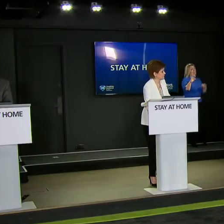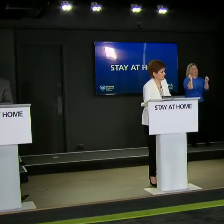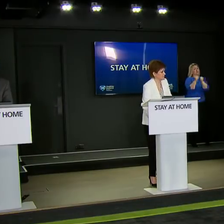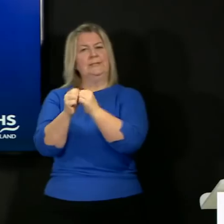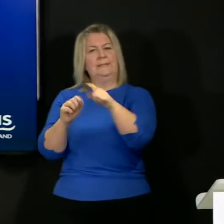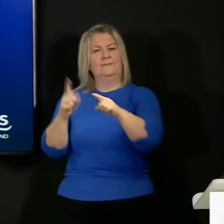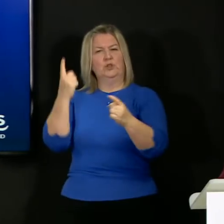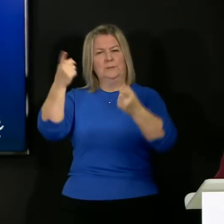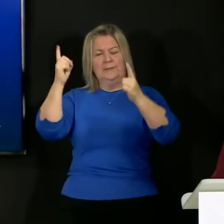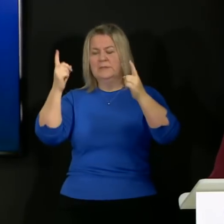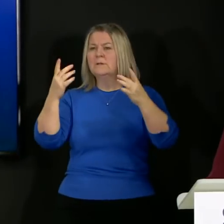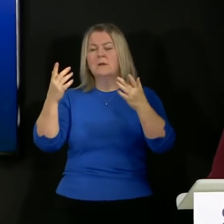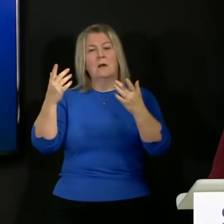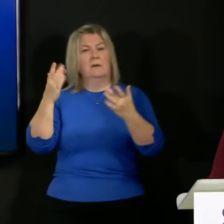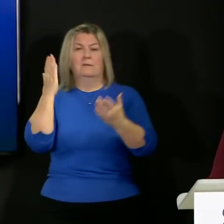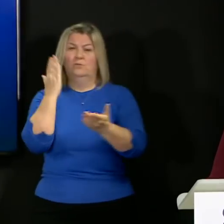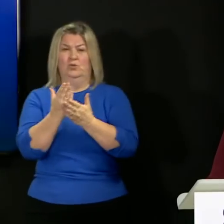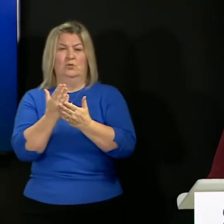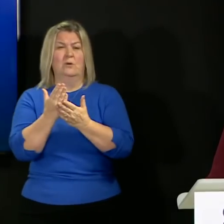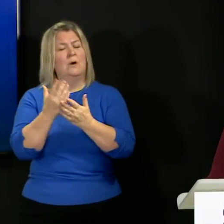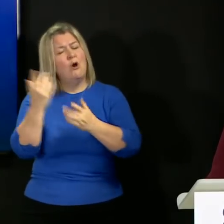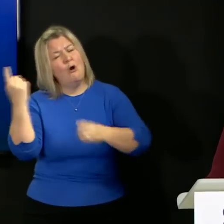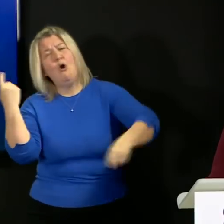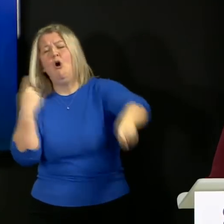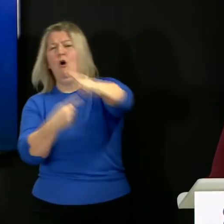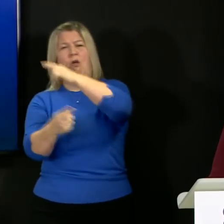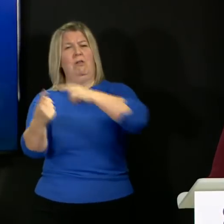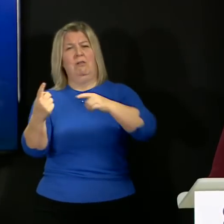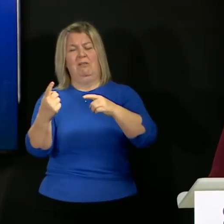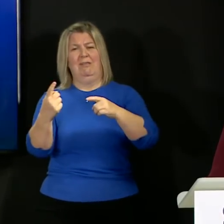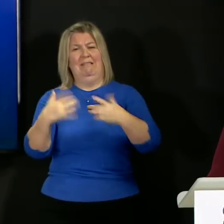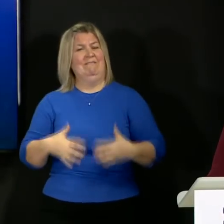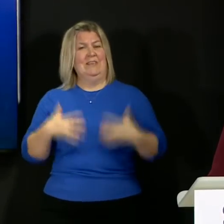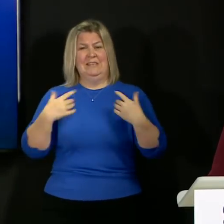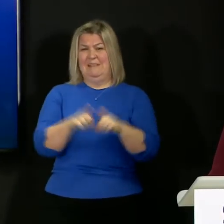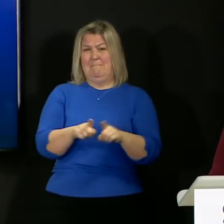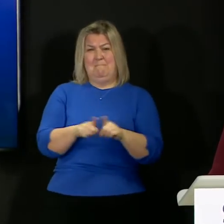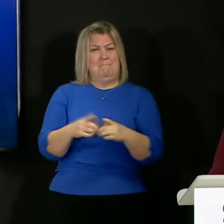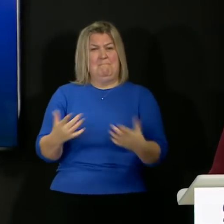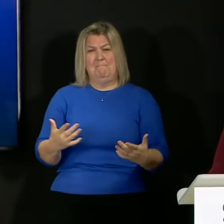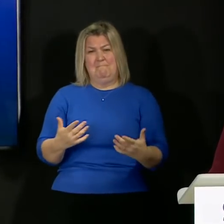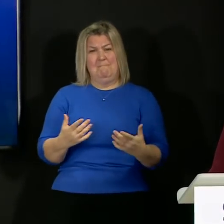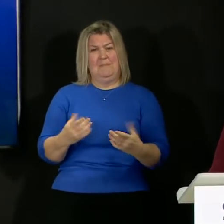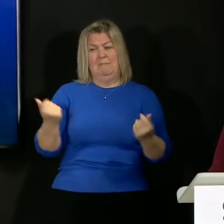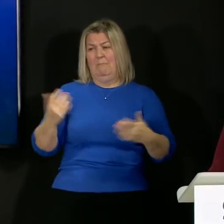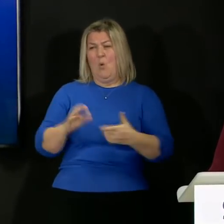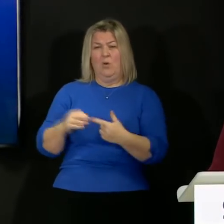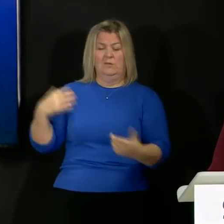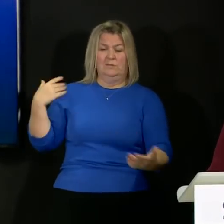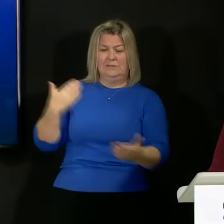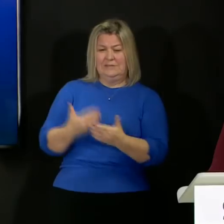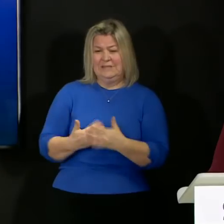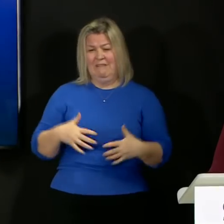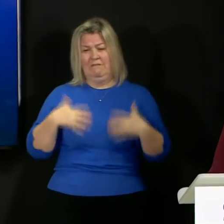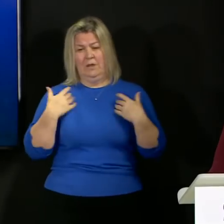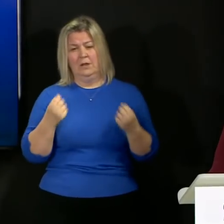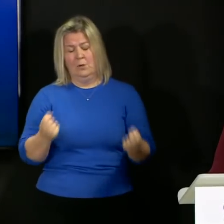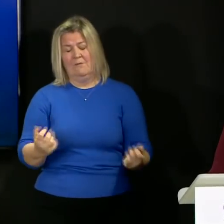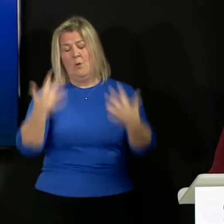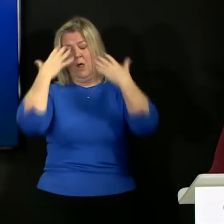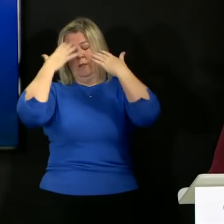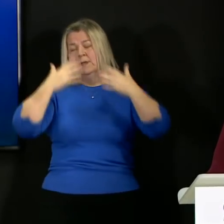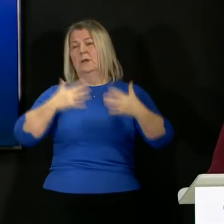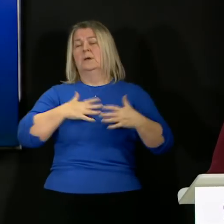I don't think there will be a single one of us through all of this period that has not at times felt overwhelmed,